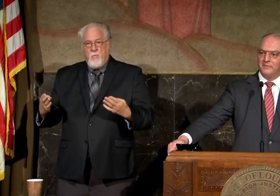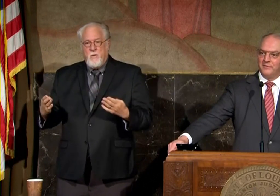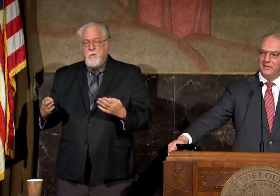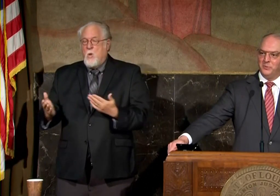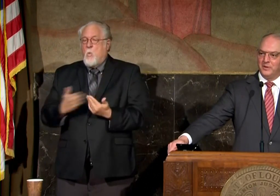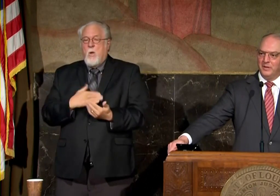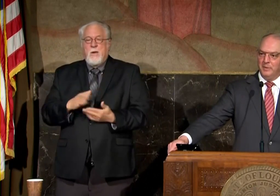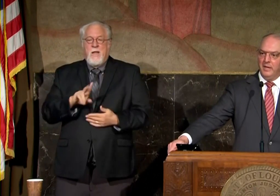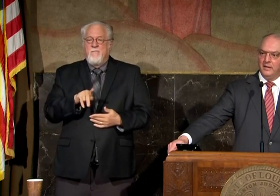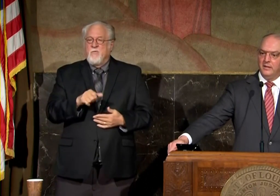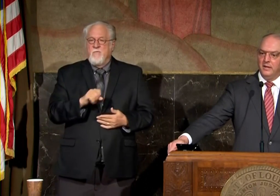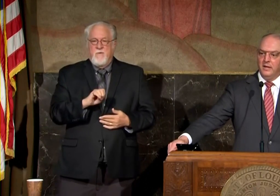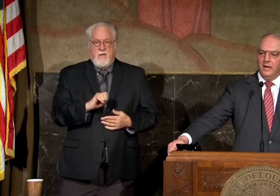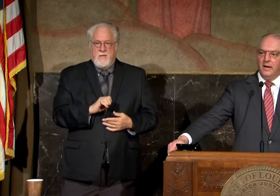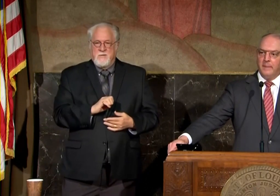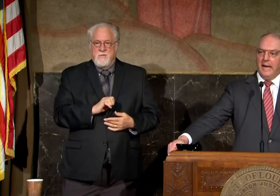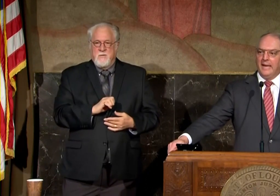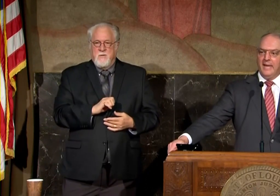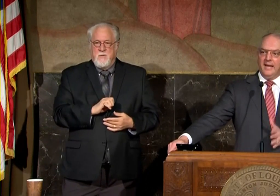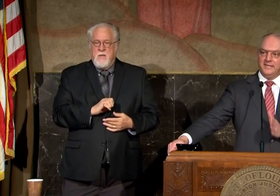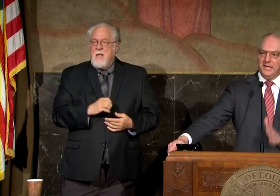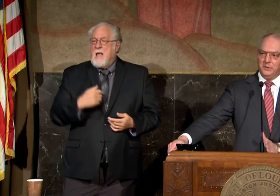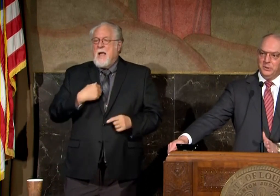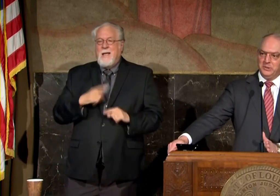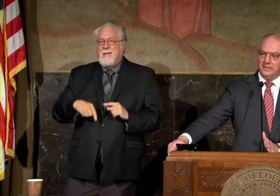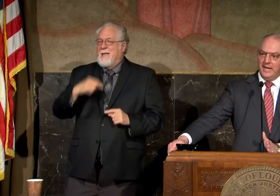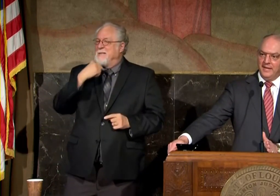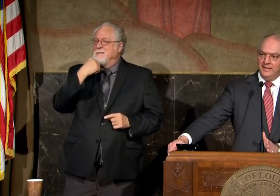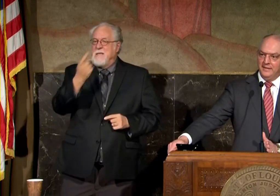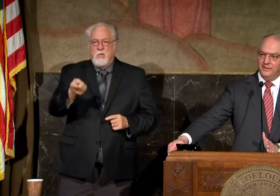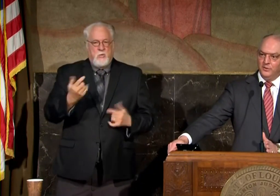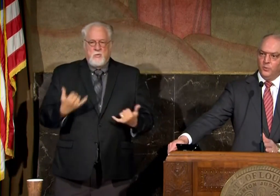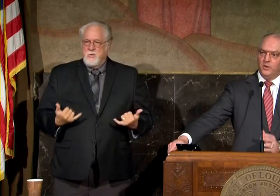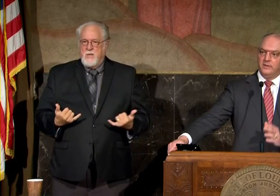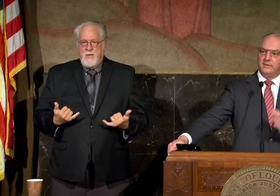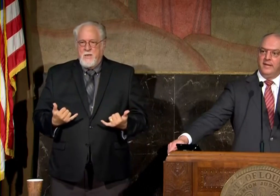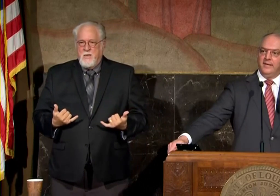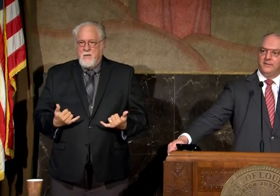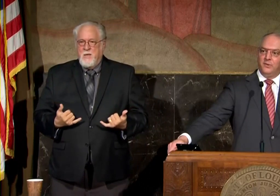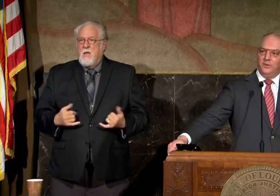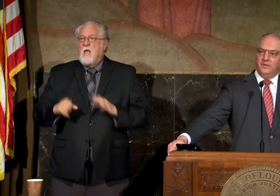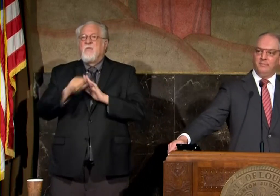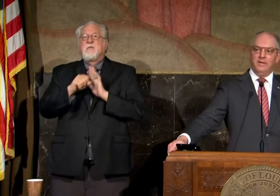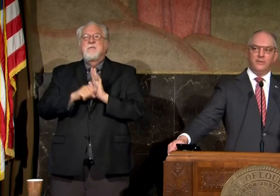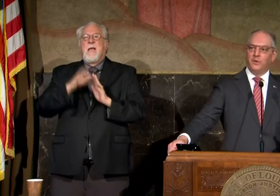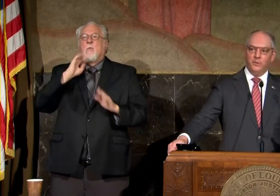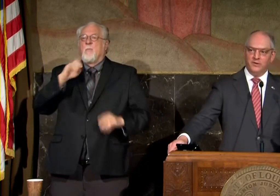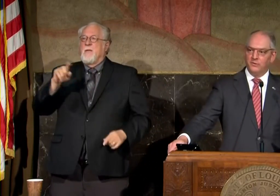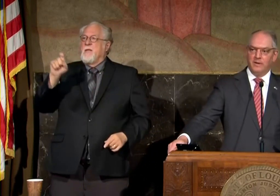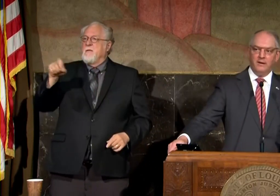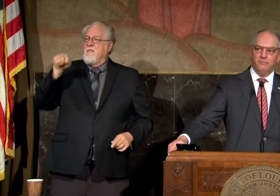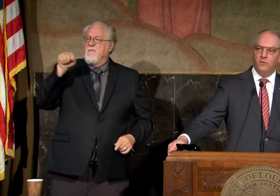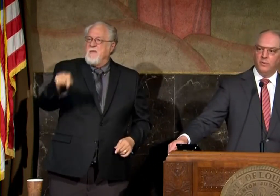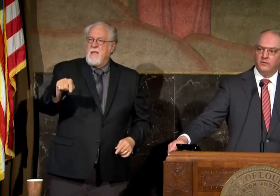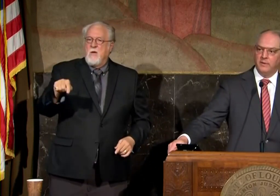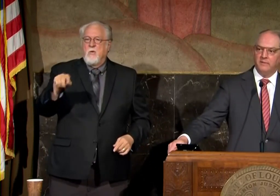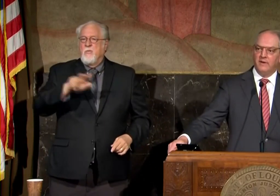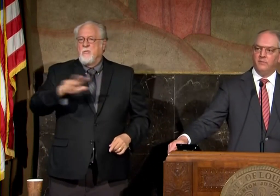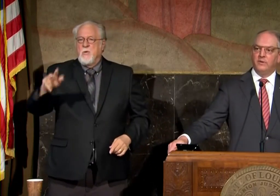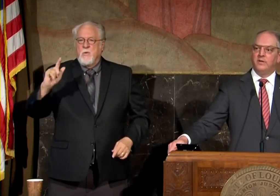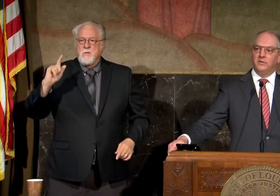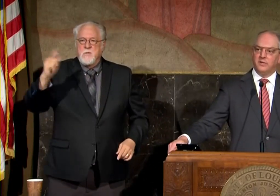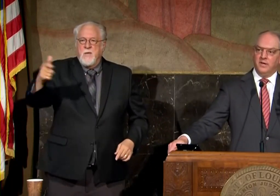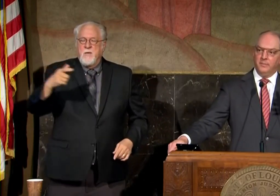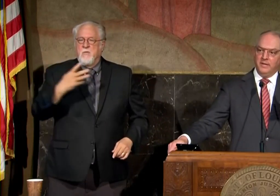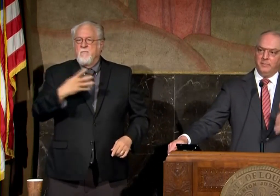whatever phase we're going to be in i cannot tell you today where the state is going to be three weeks from now four weeks from now